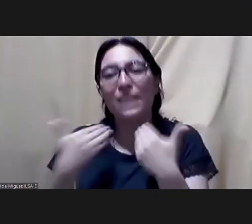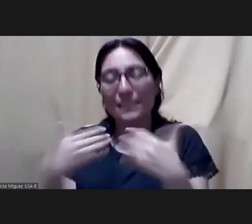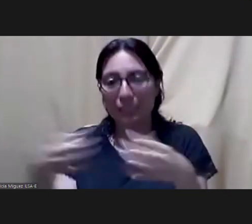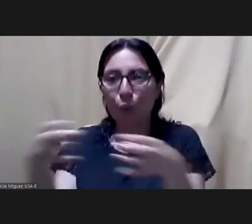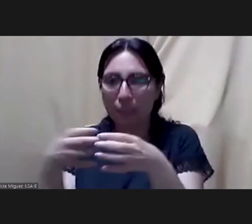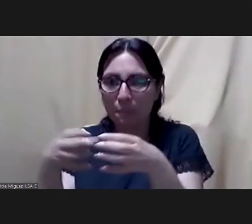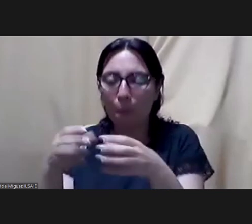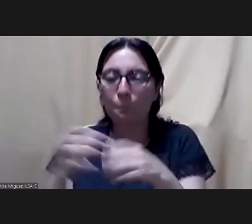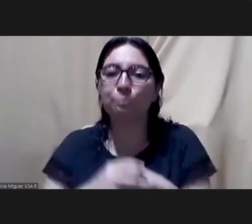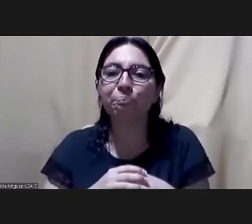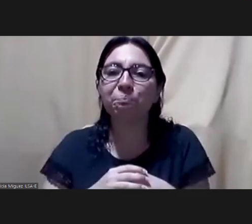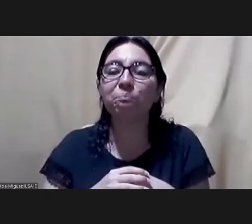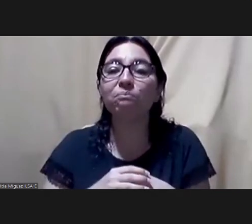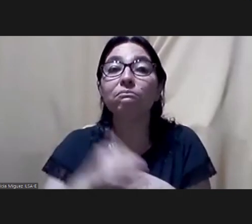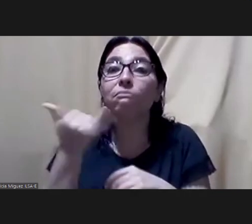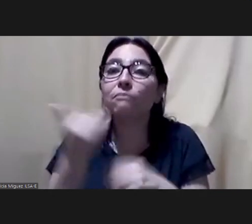to you and your team